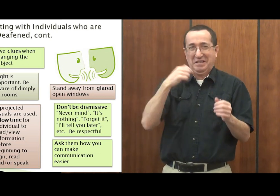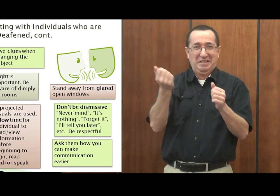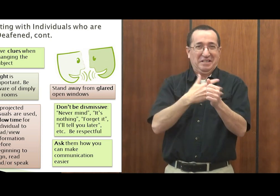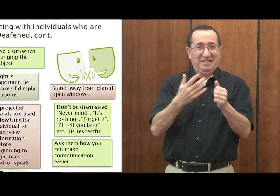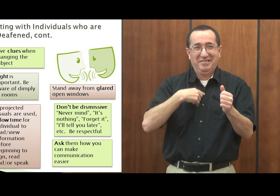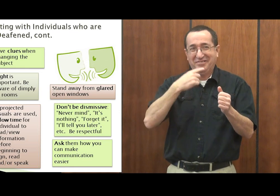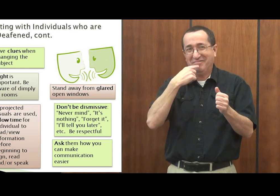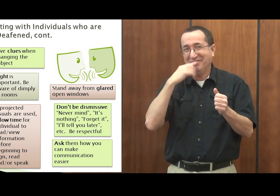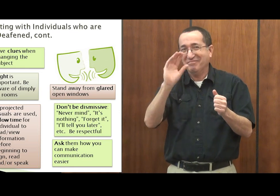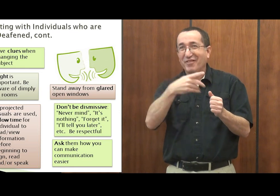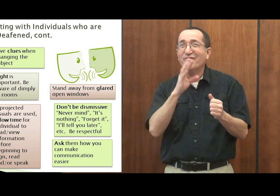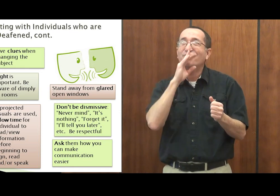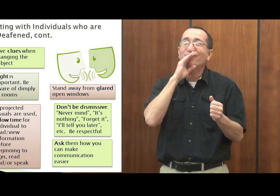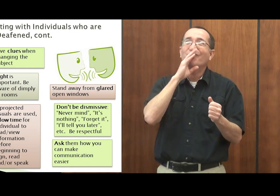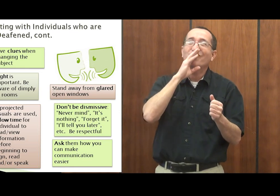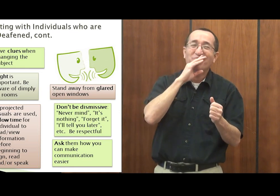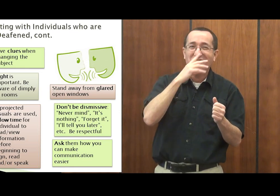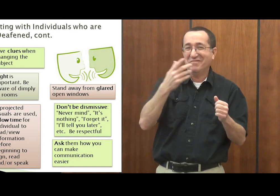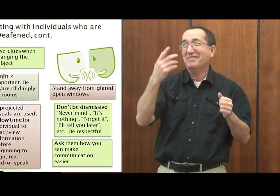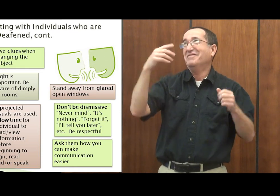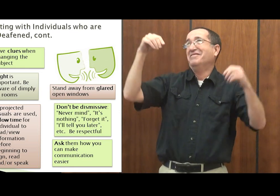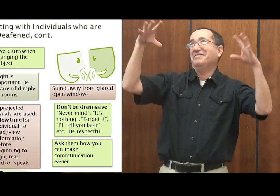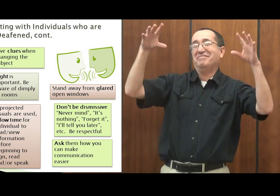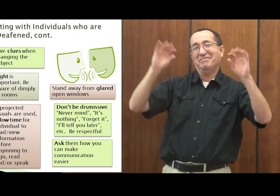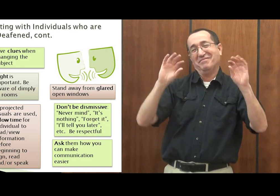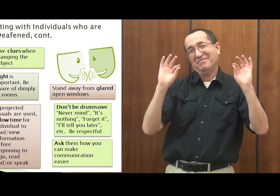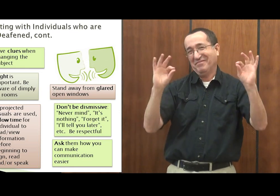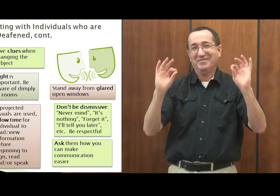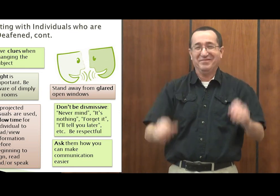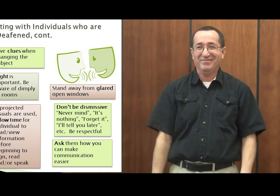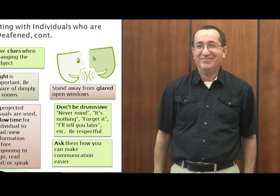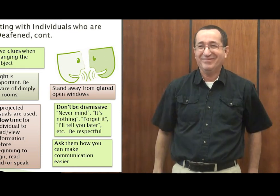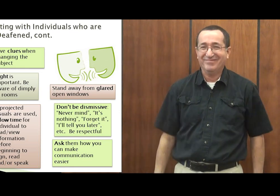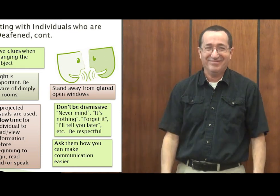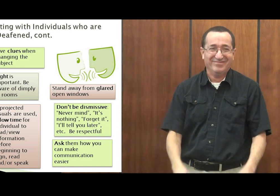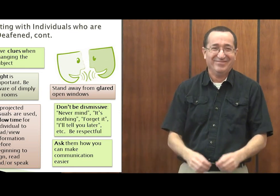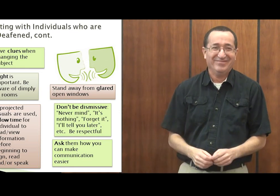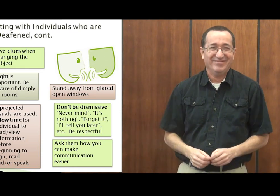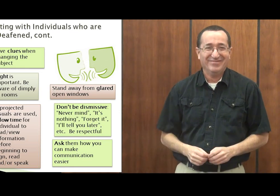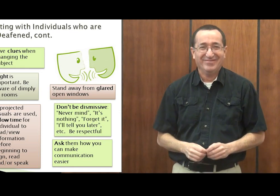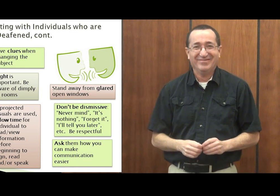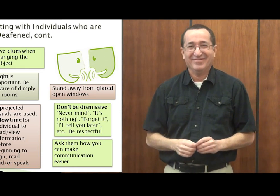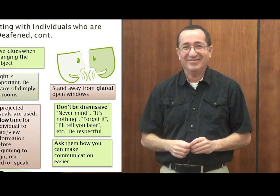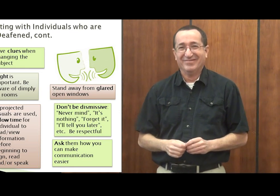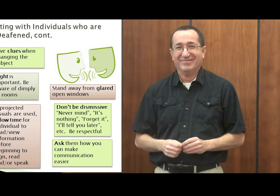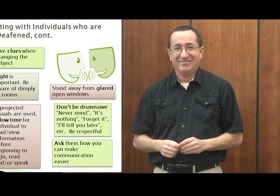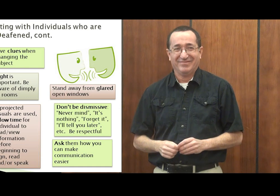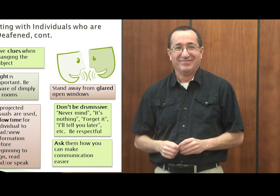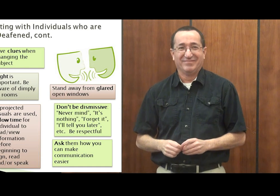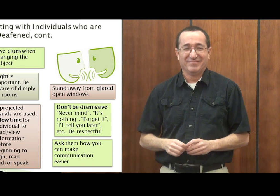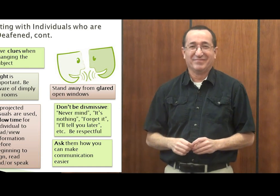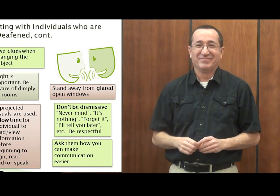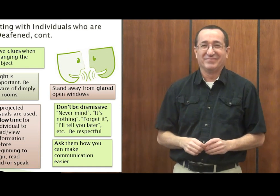interpreter can see everything I'm saying. He seems to be staying up on that. The importance is to have a good lit room